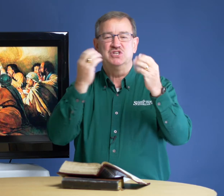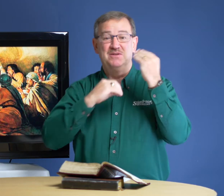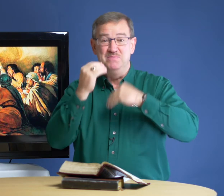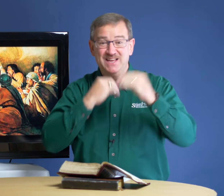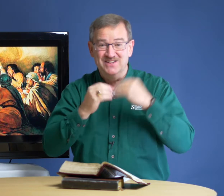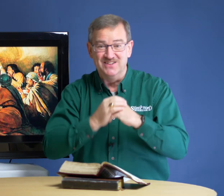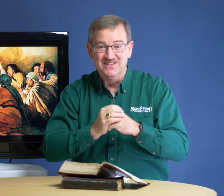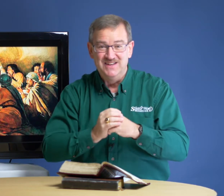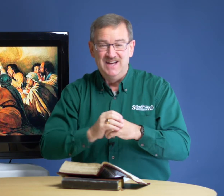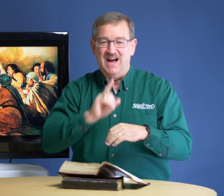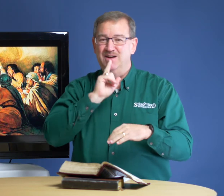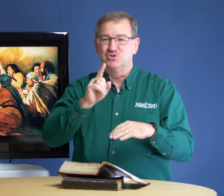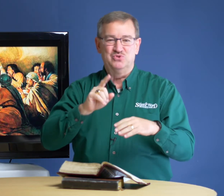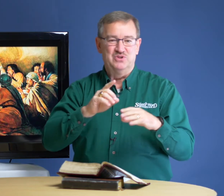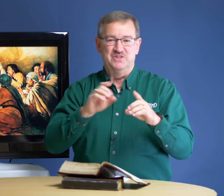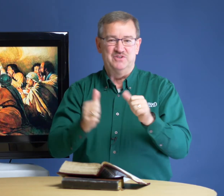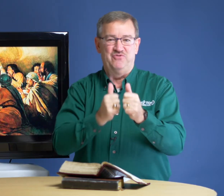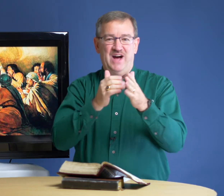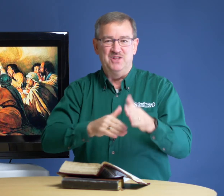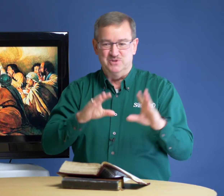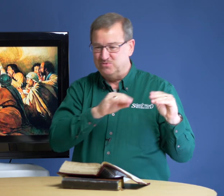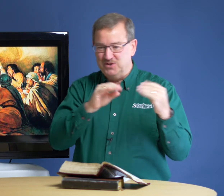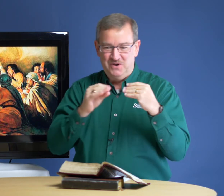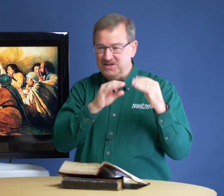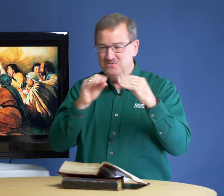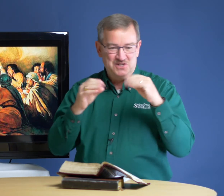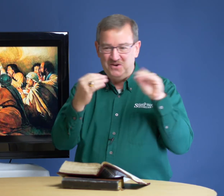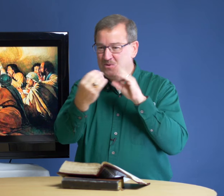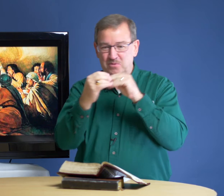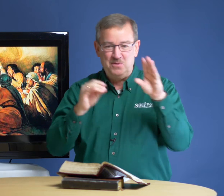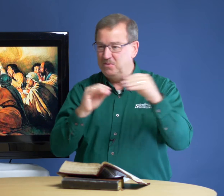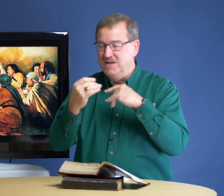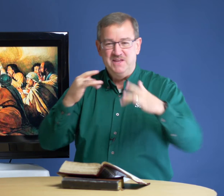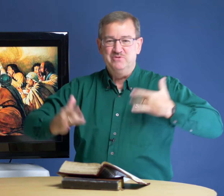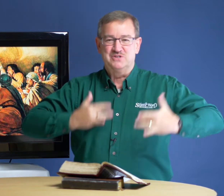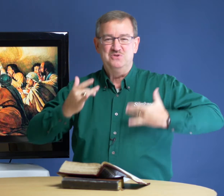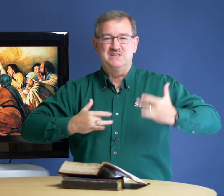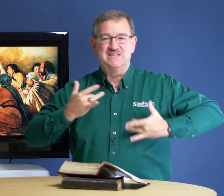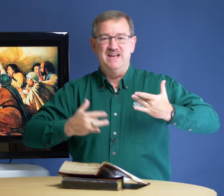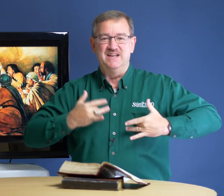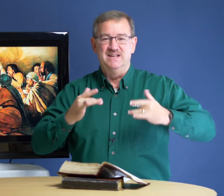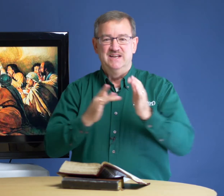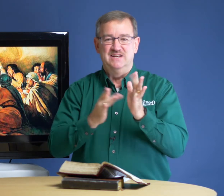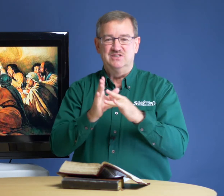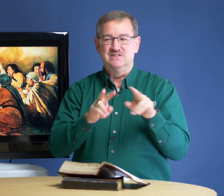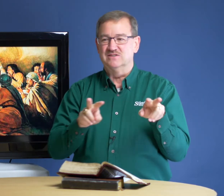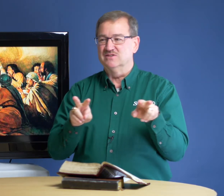meal. I'm sure the followers were talking away. They were so excited. And Jesus just